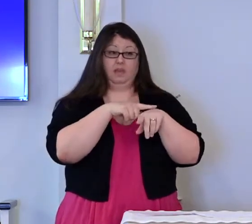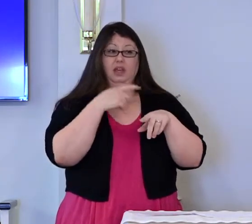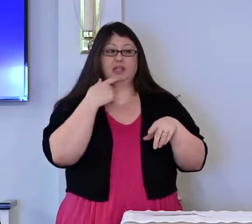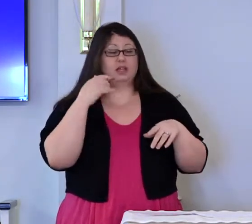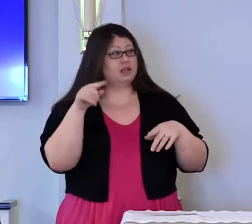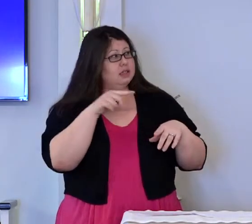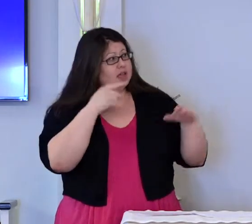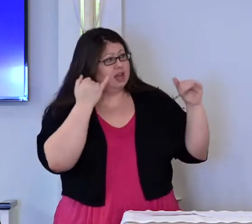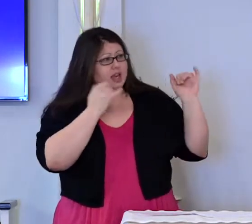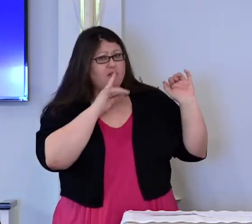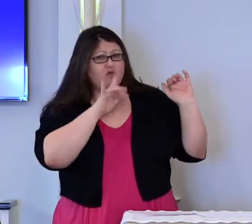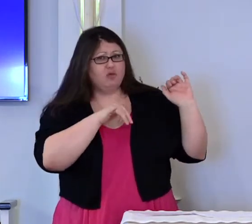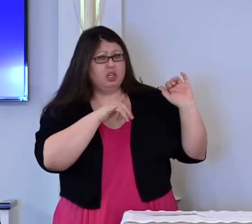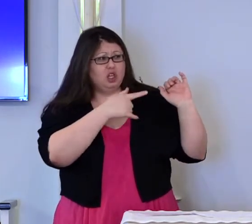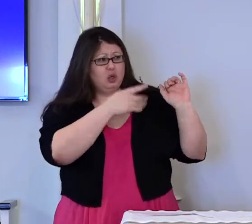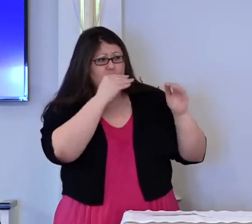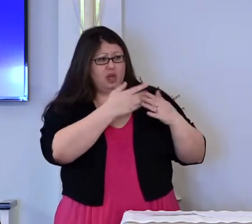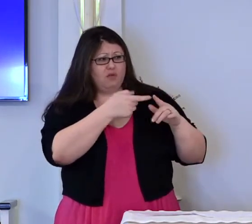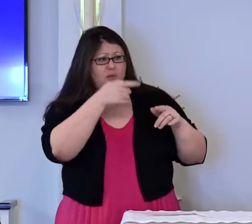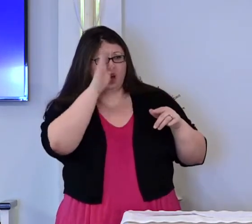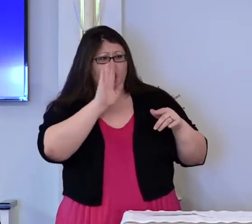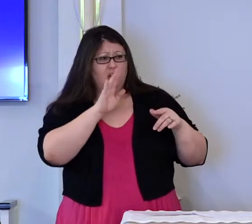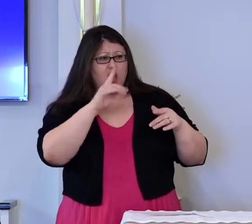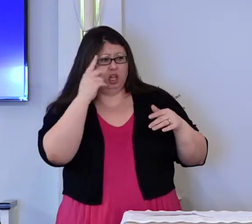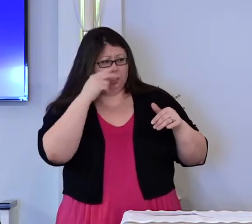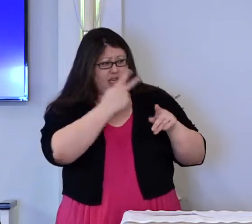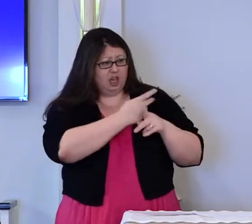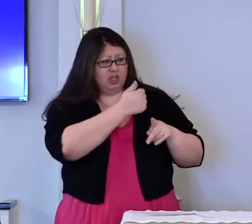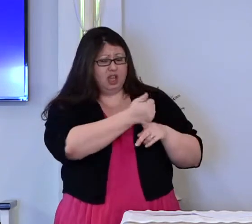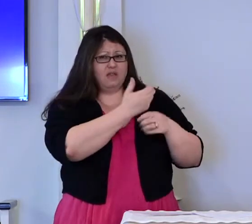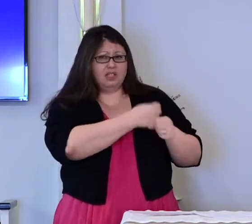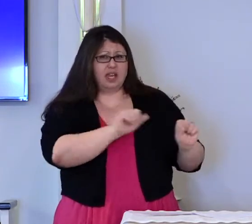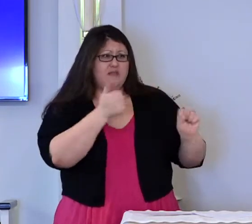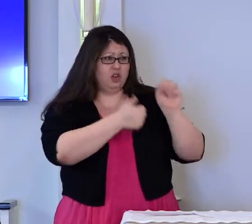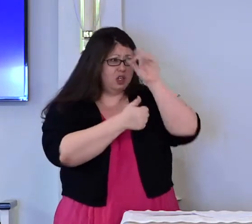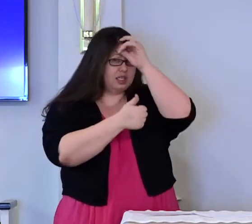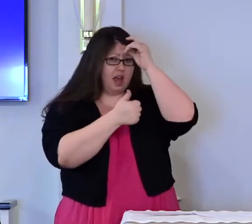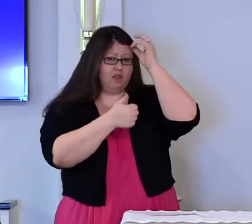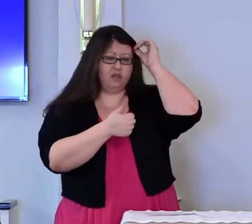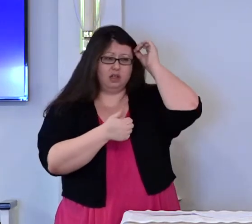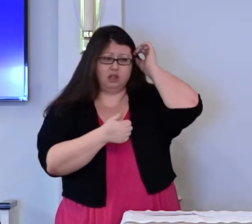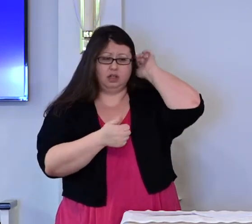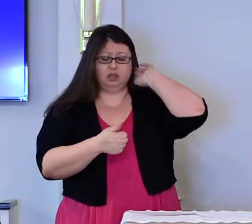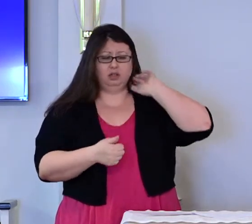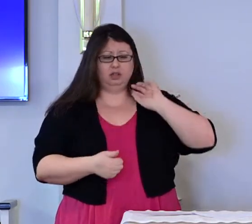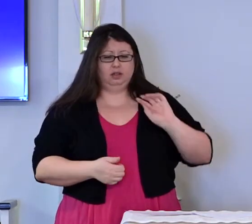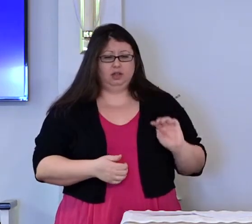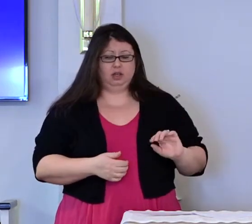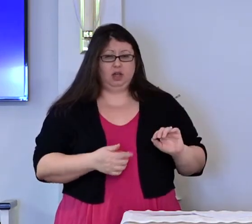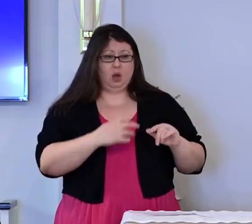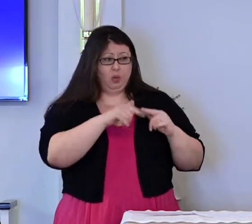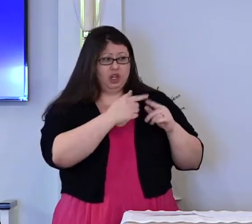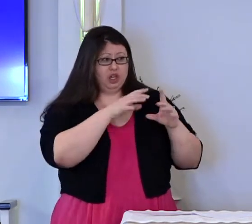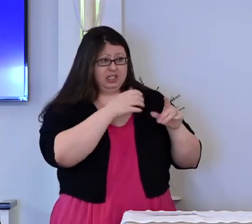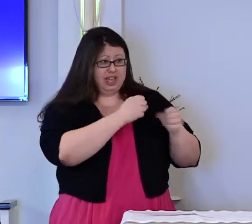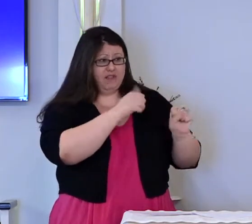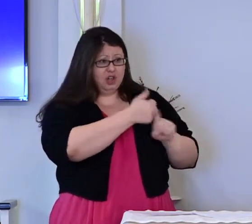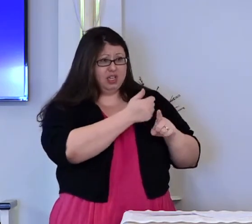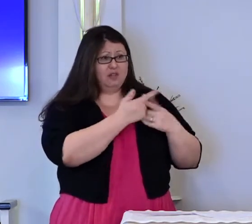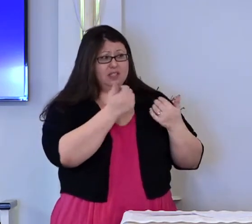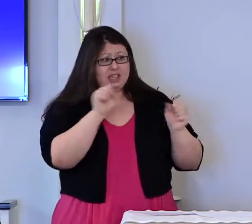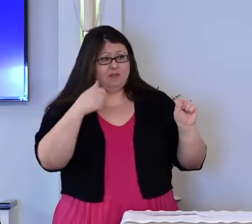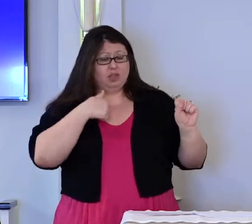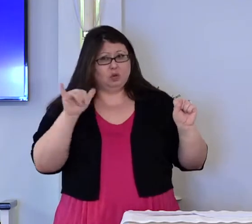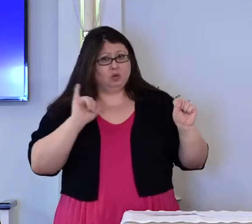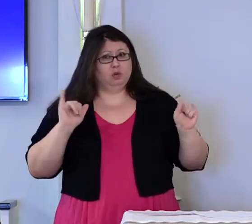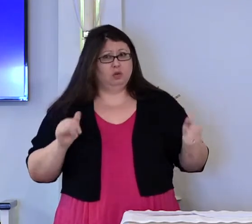look out for number one. save yourself and while you're at it, save us.